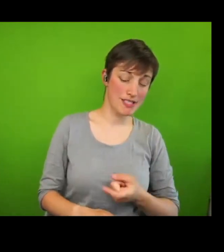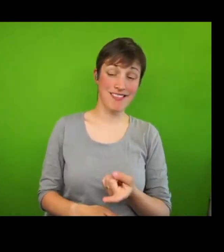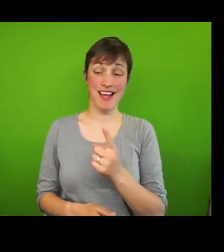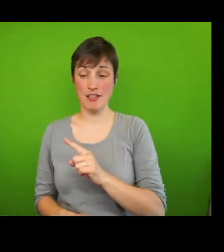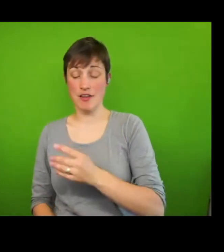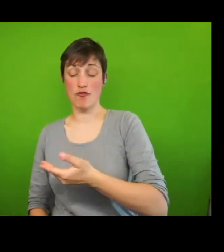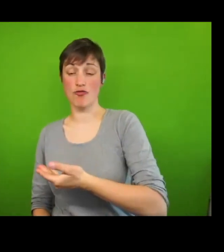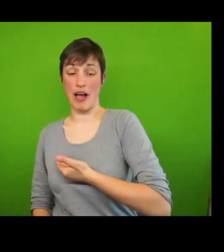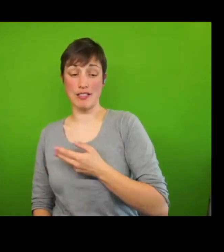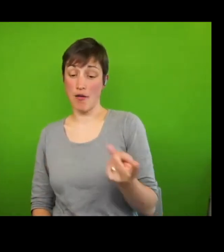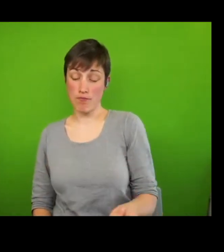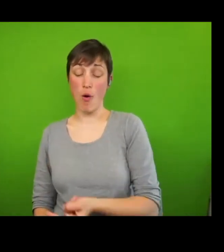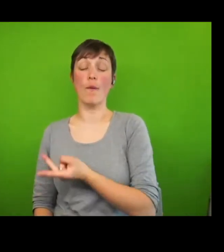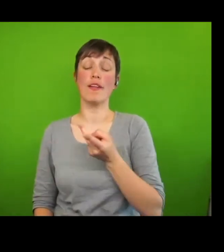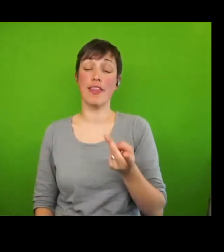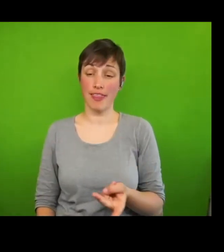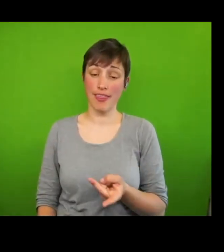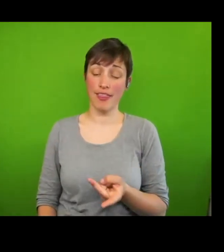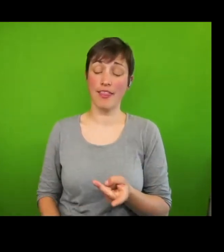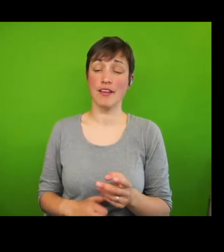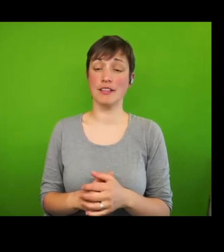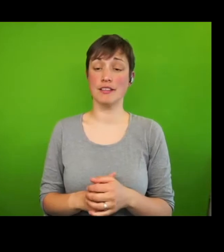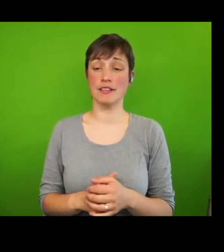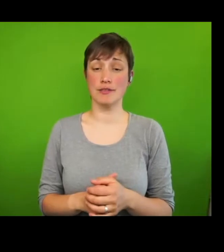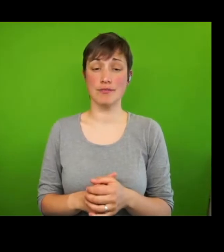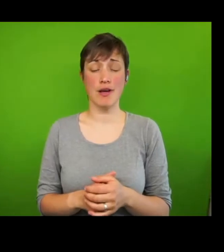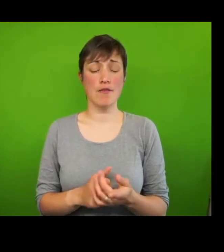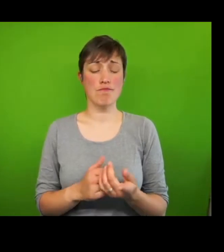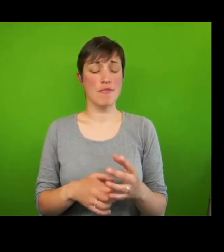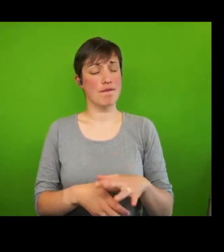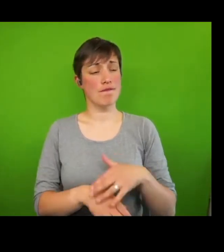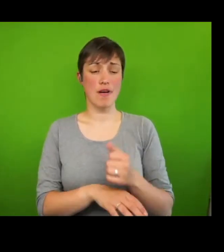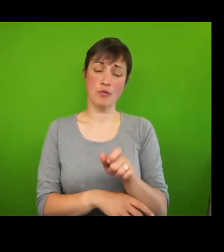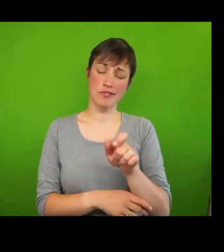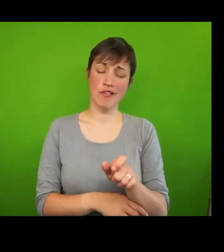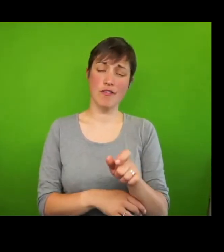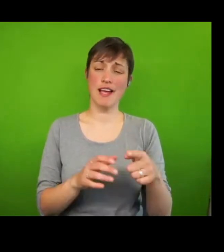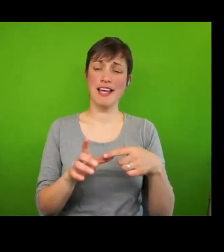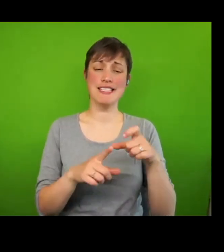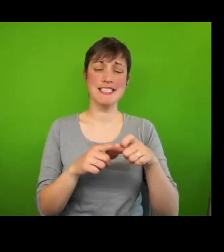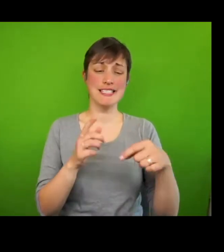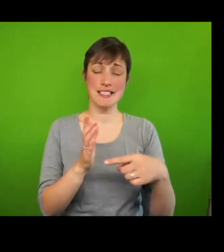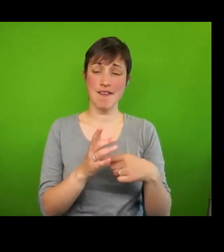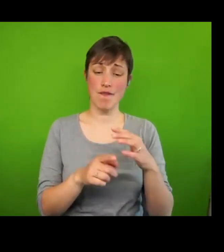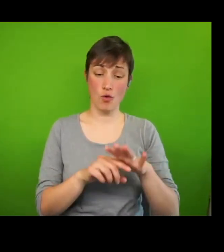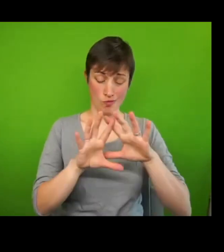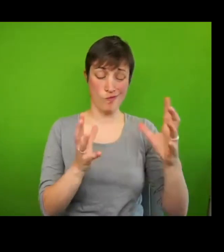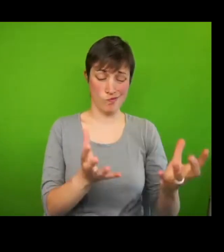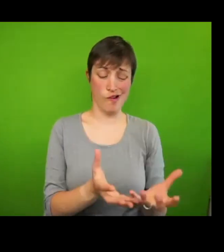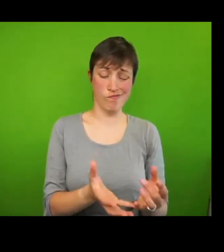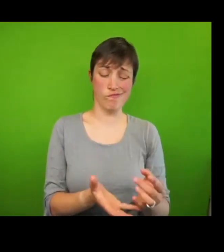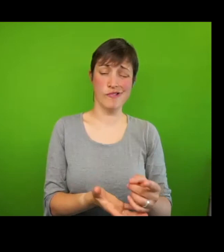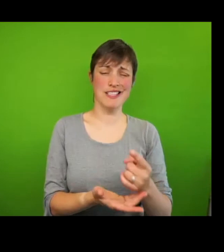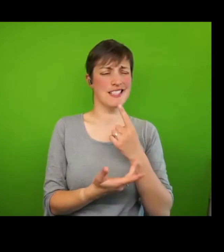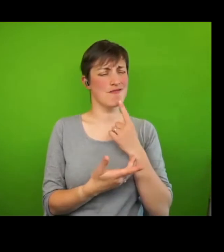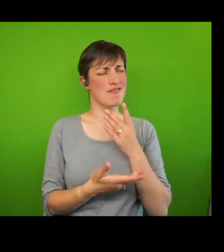rights. As the founder of ATD Fourth World reminded us, when we speak of human rights, we often forget that